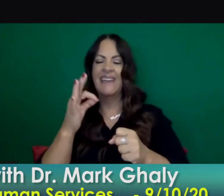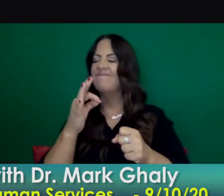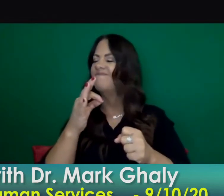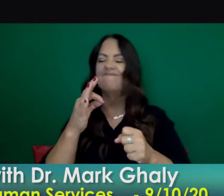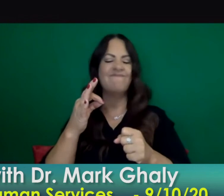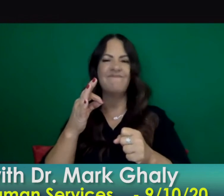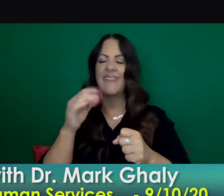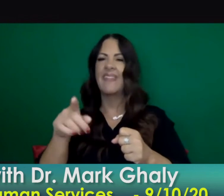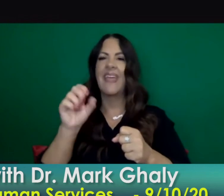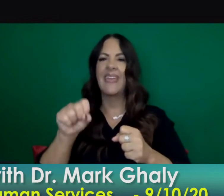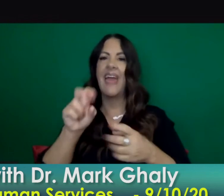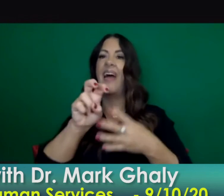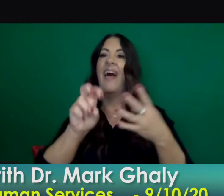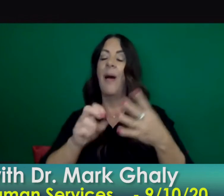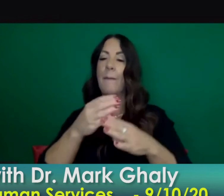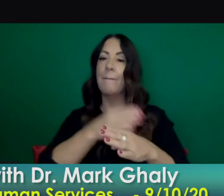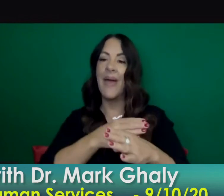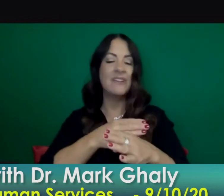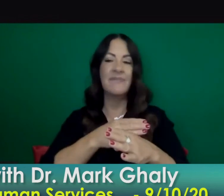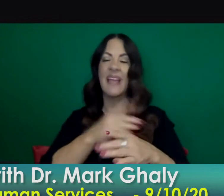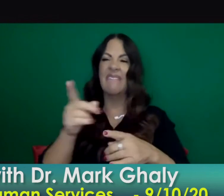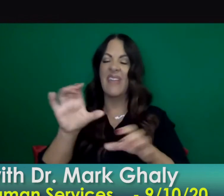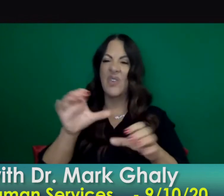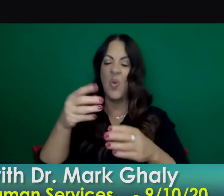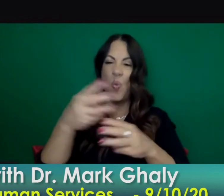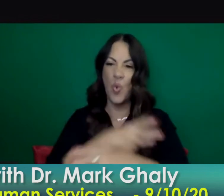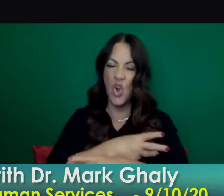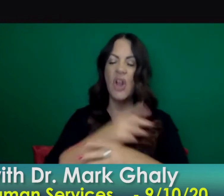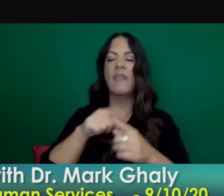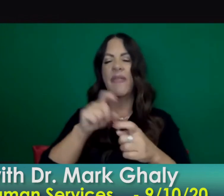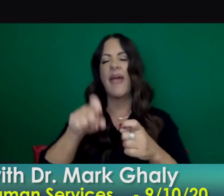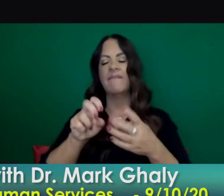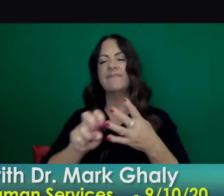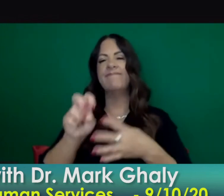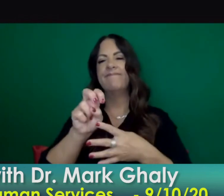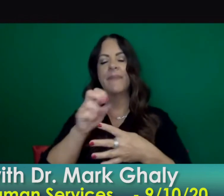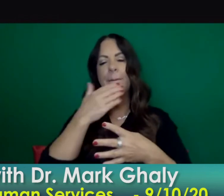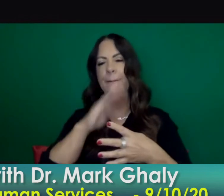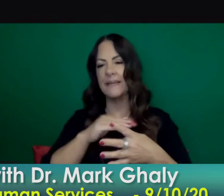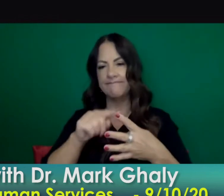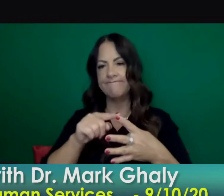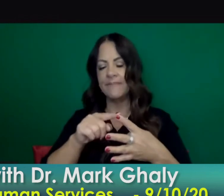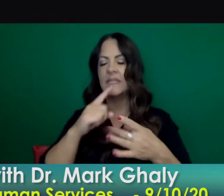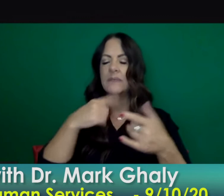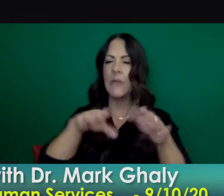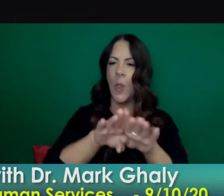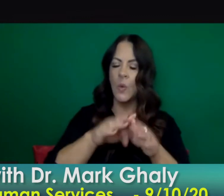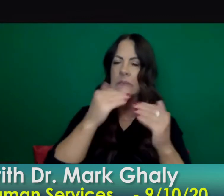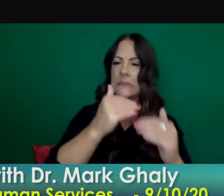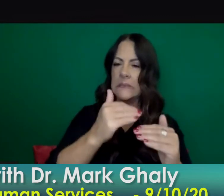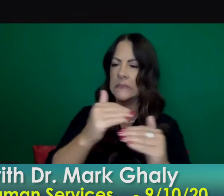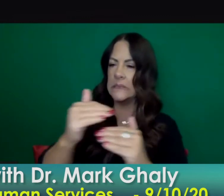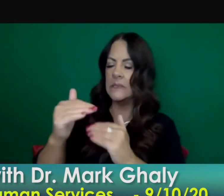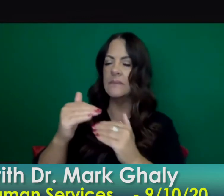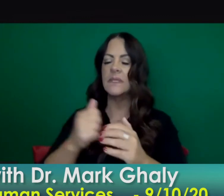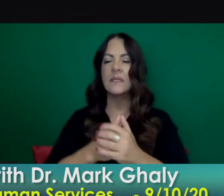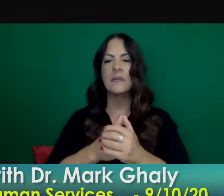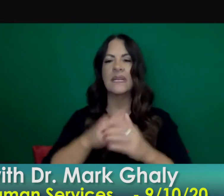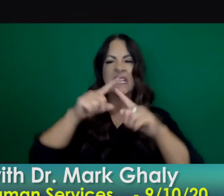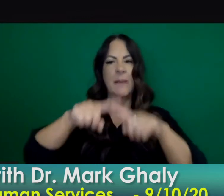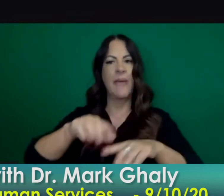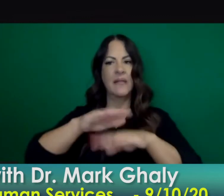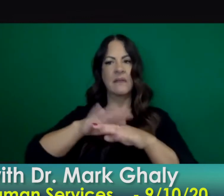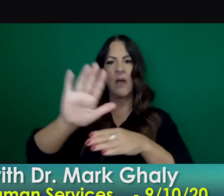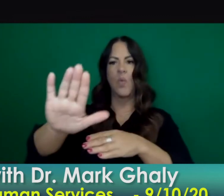committed to having conversations with our local partners to understand the different nuance the different local conditions that might have